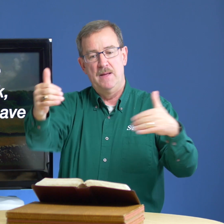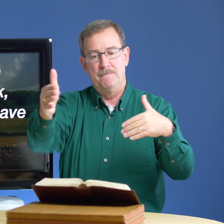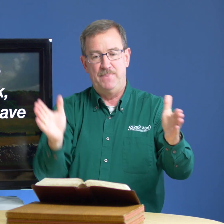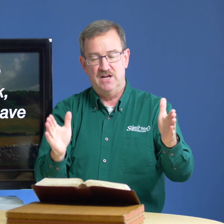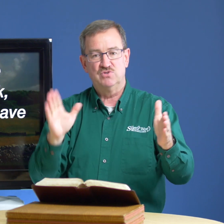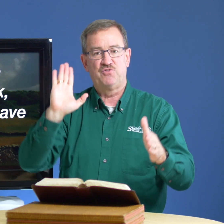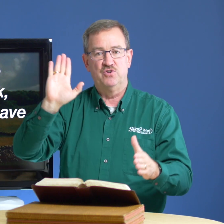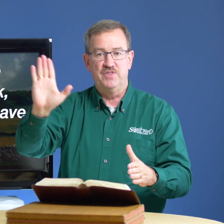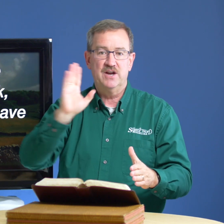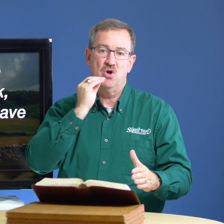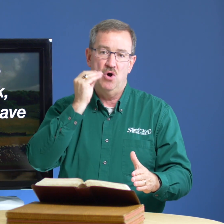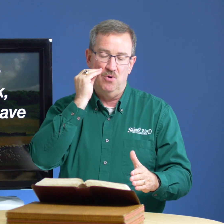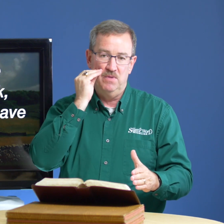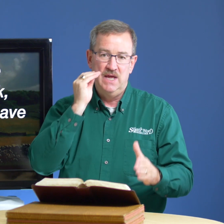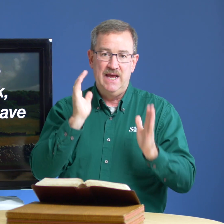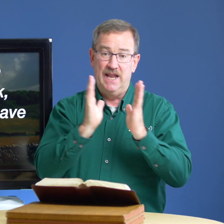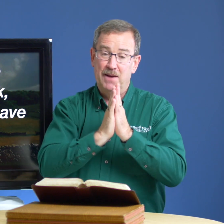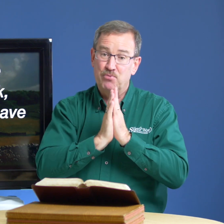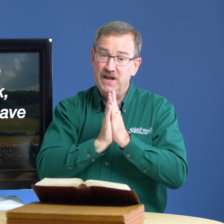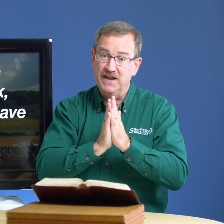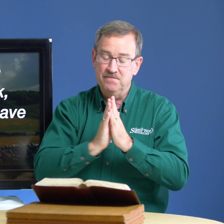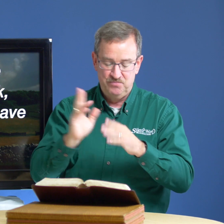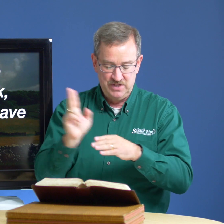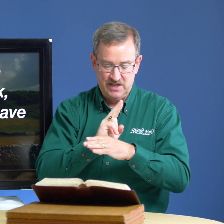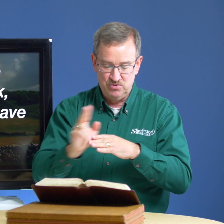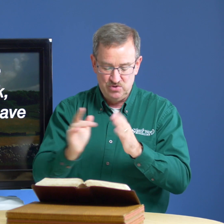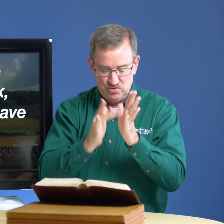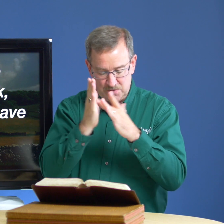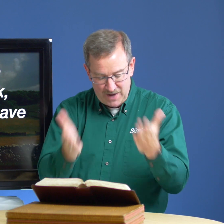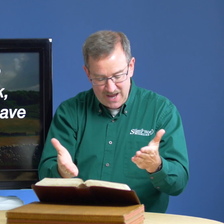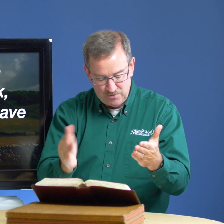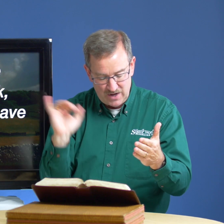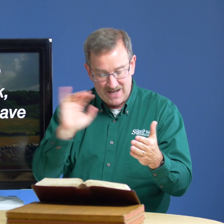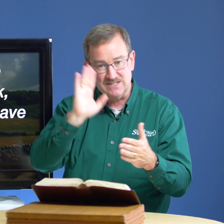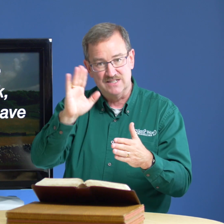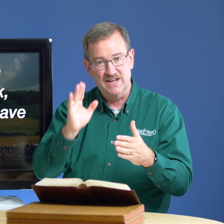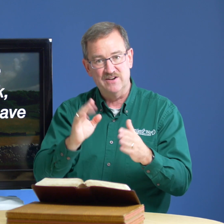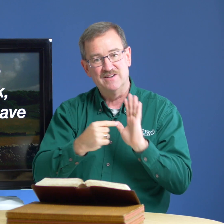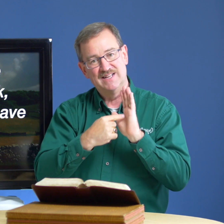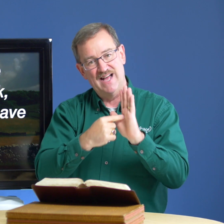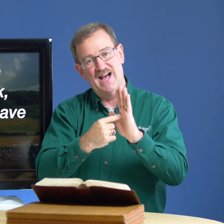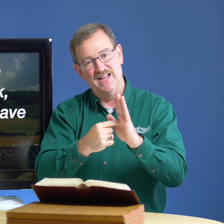boundaries for their home and i'm praying that they will use the bible as their guide